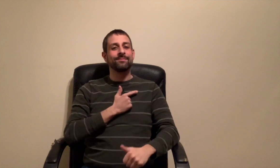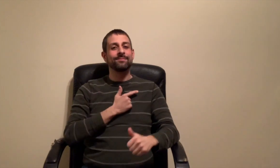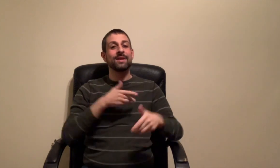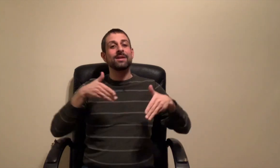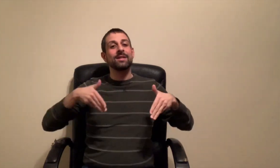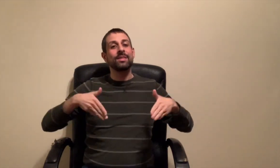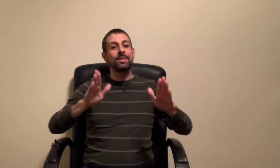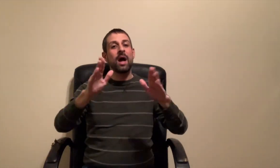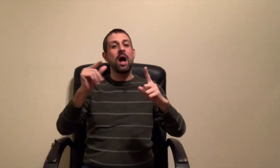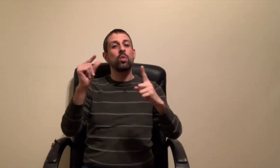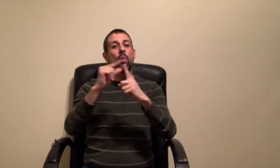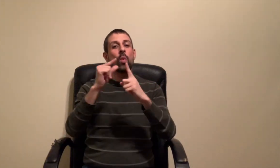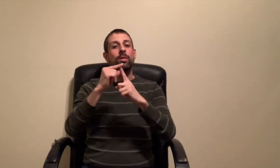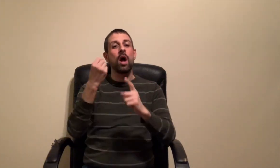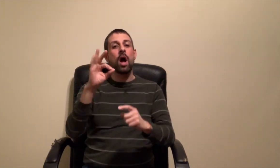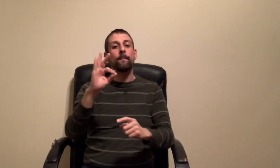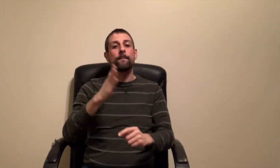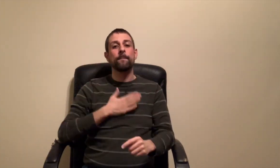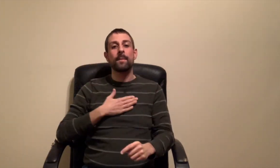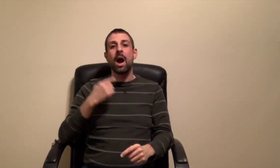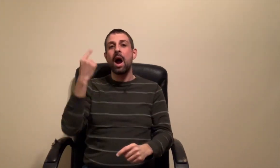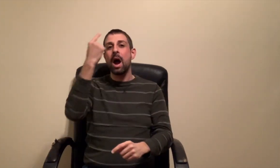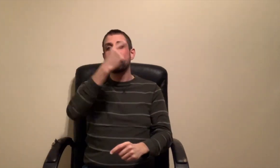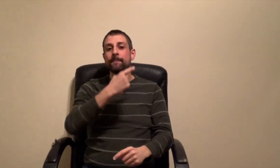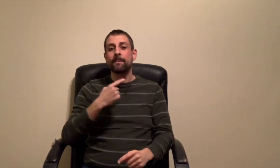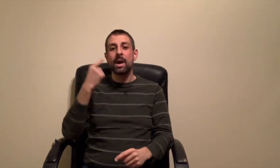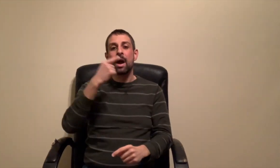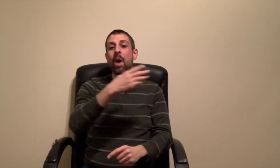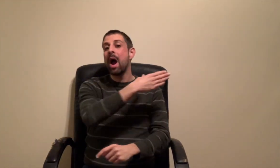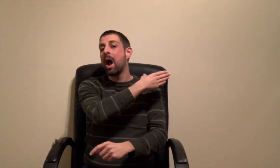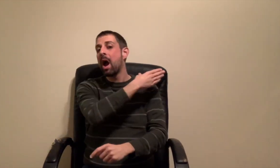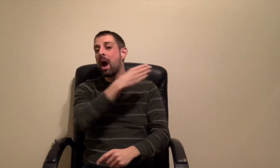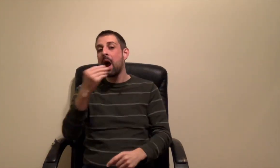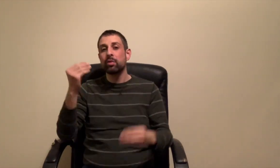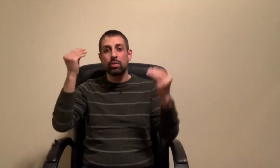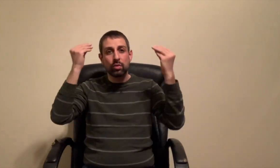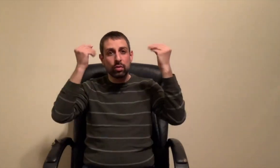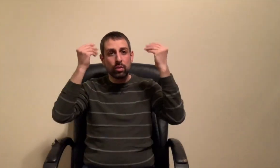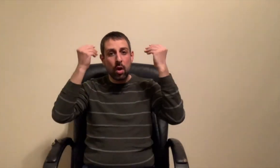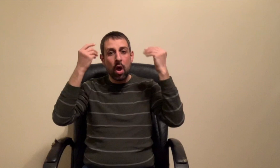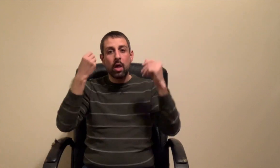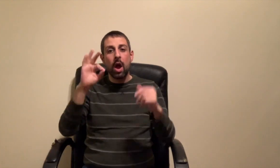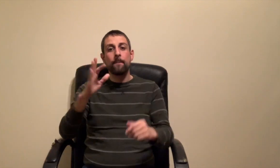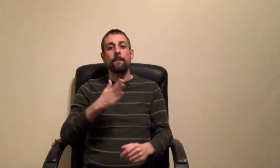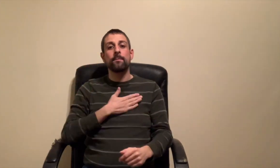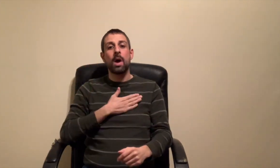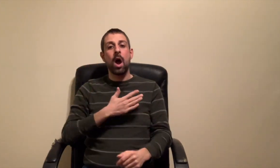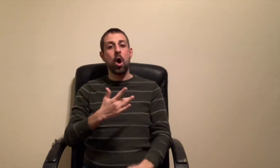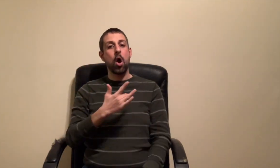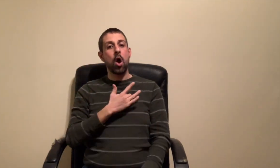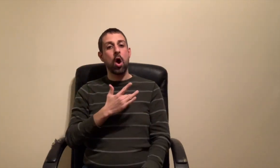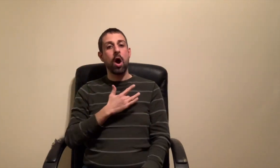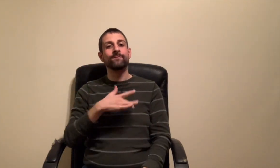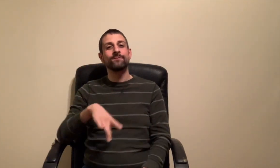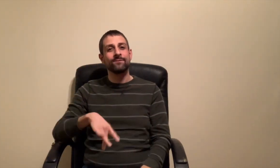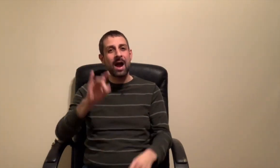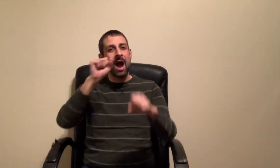Let the words of my mouth and the thoughts of my heart find favor